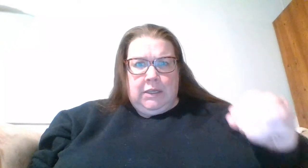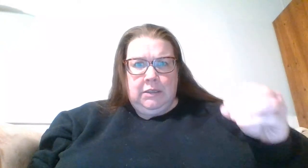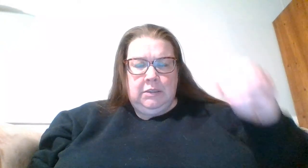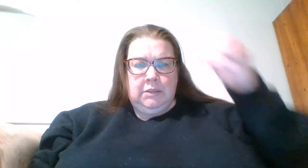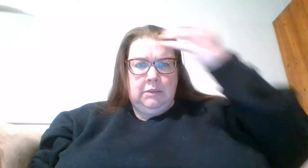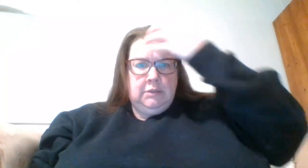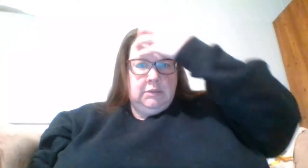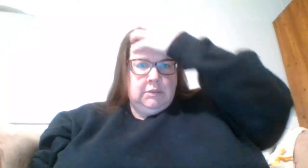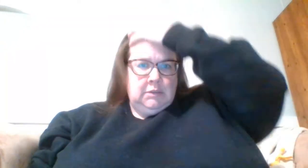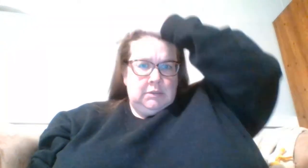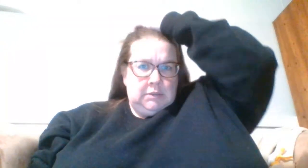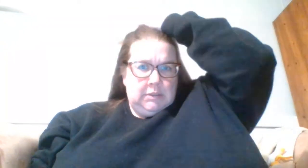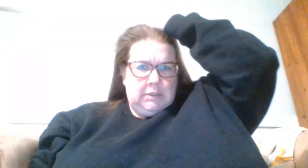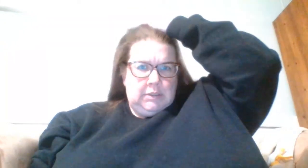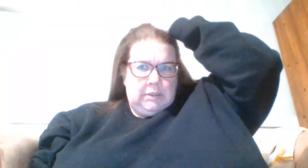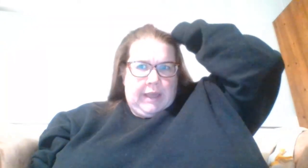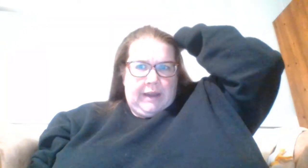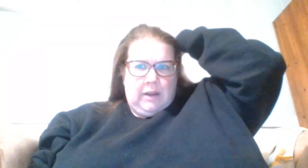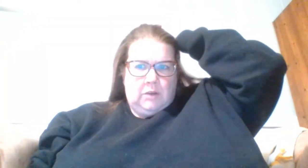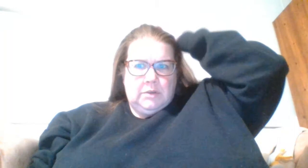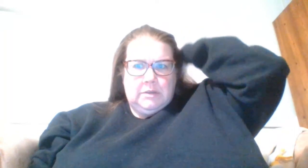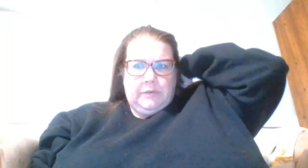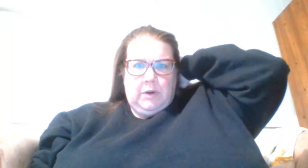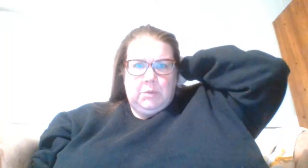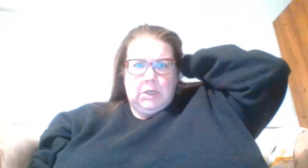adding all sorts of homework.